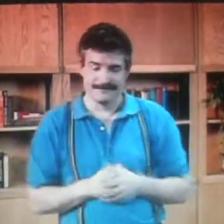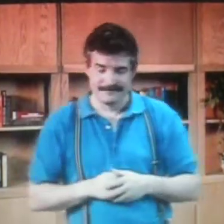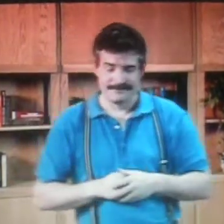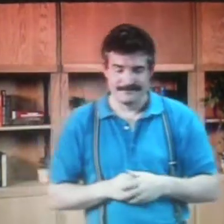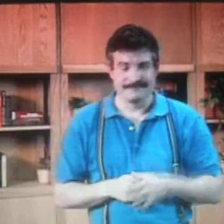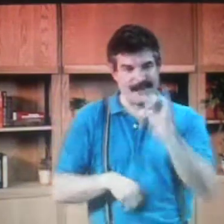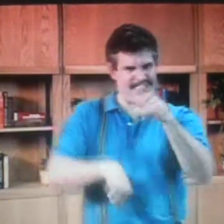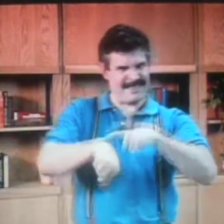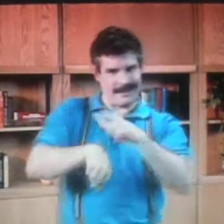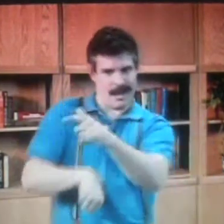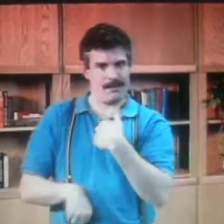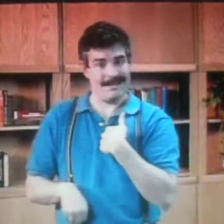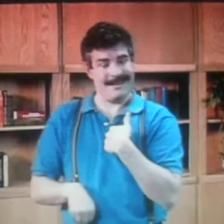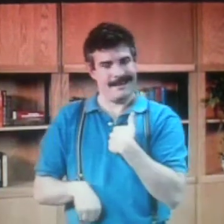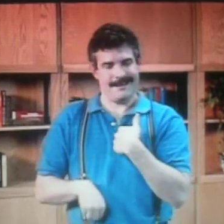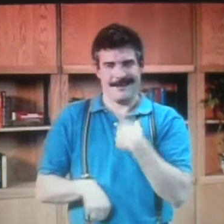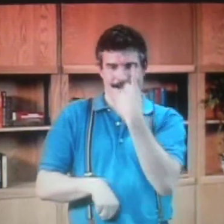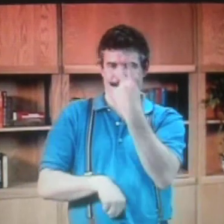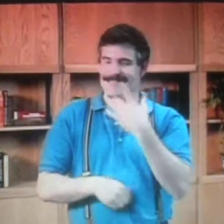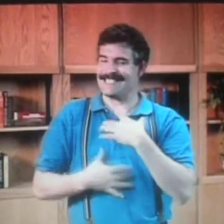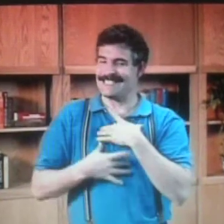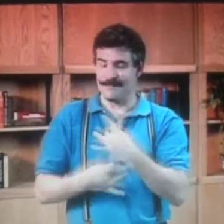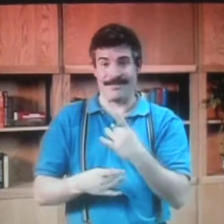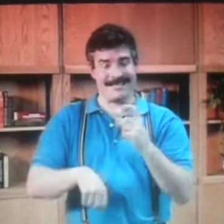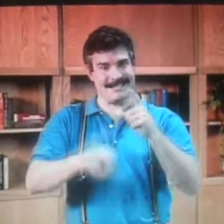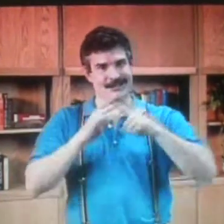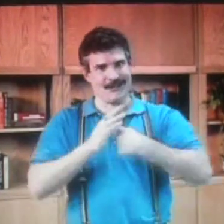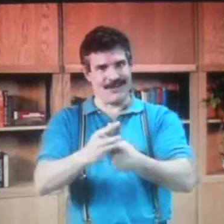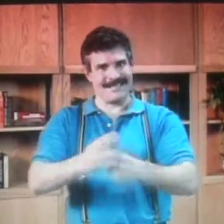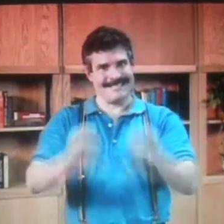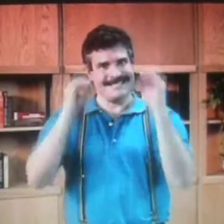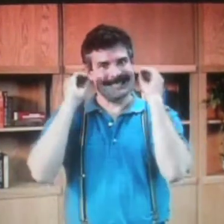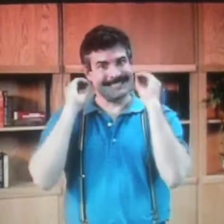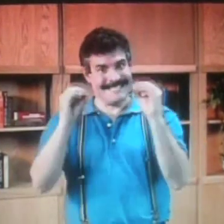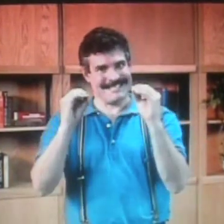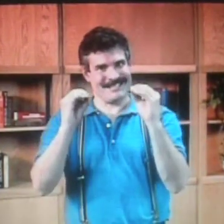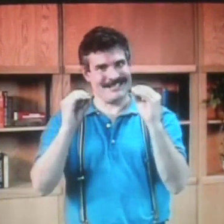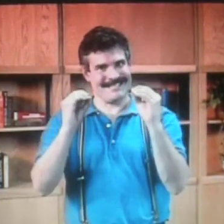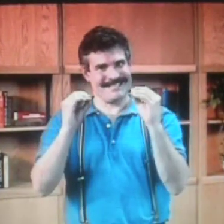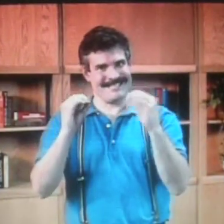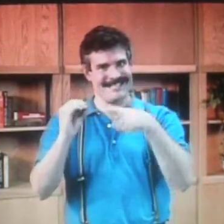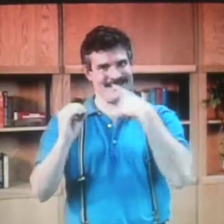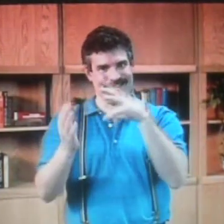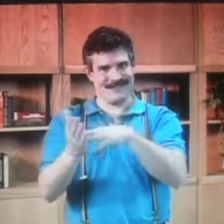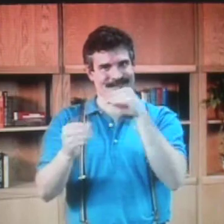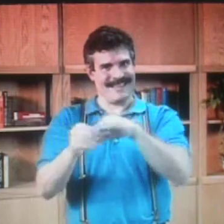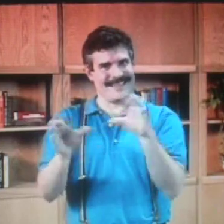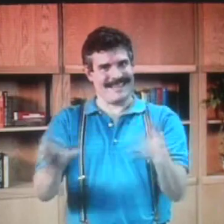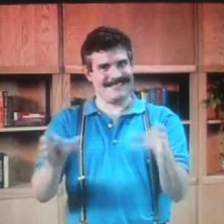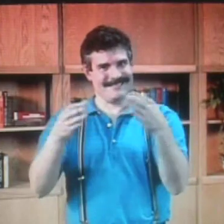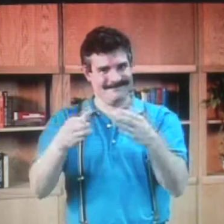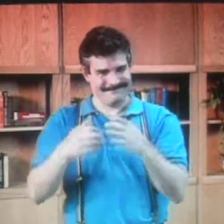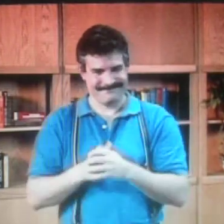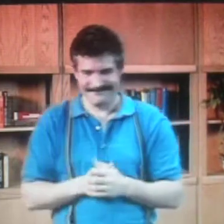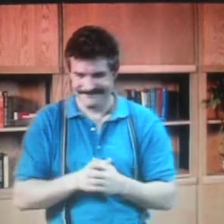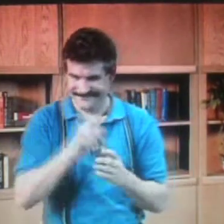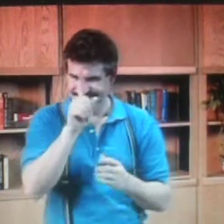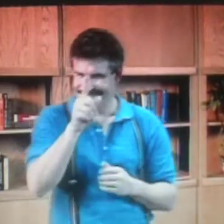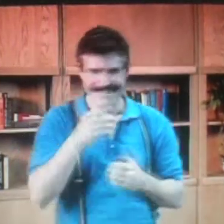Some of the teachers were willing to learn some of the signs. And it was an interesting start, because I started teaching hearing students.